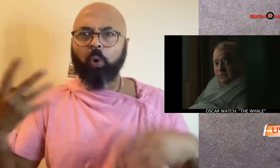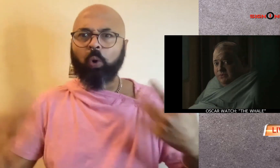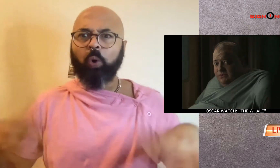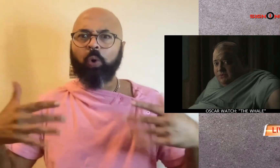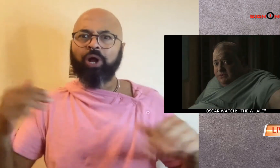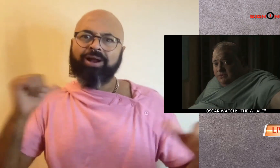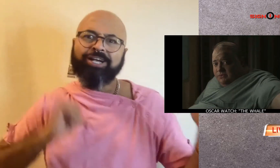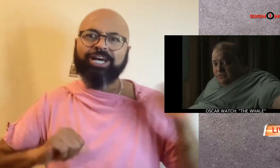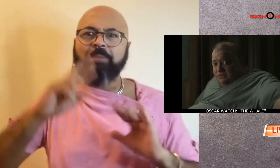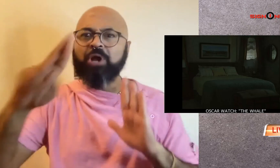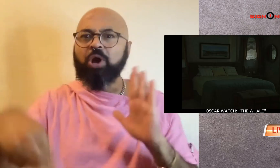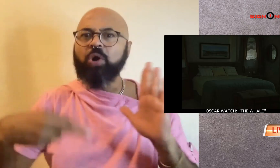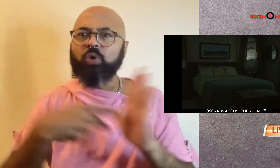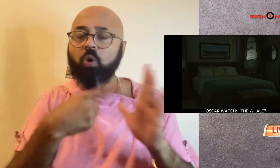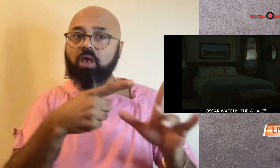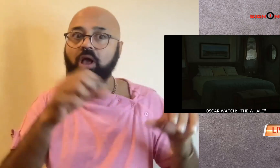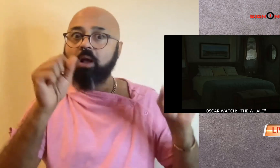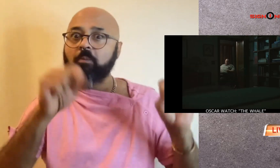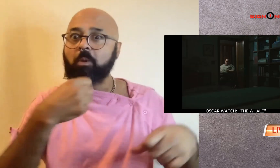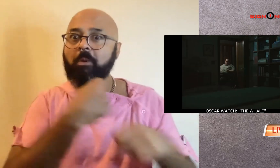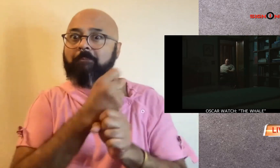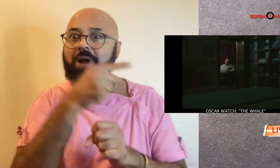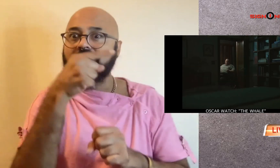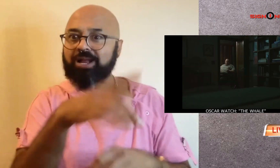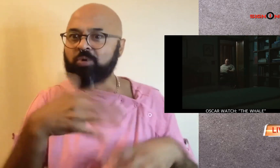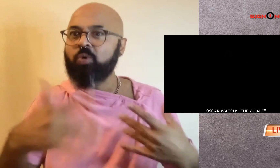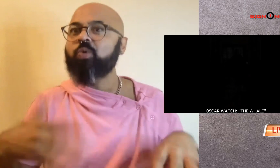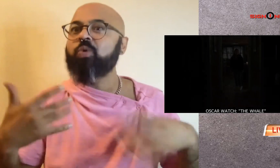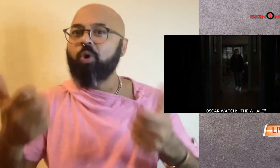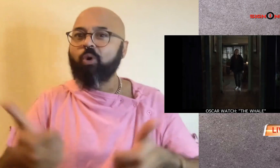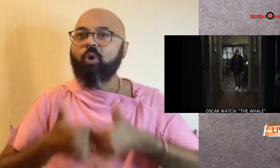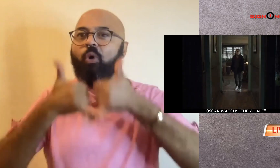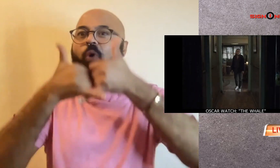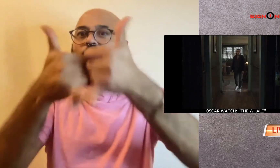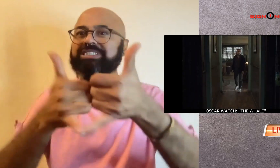But a new dramatic role is possibly making him an Oscar contender.